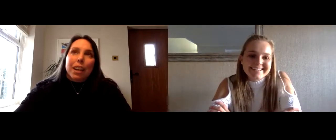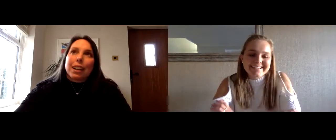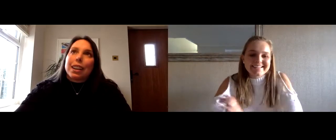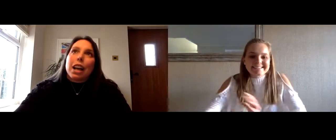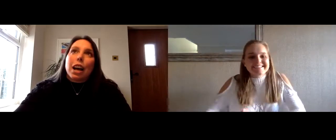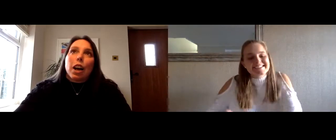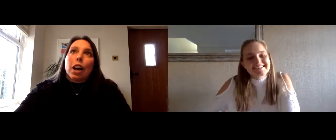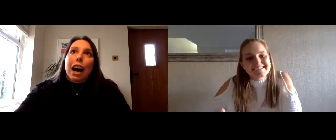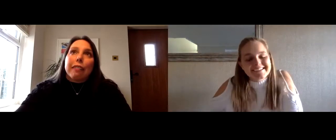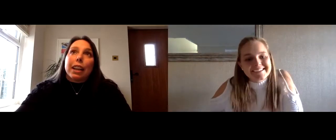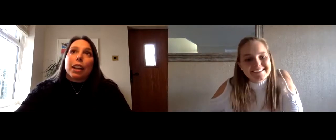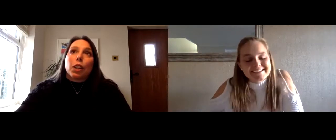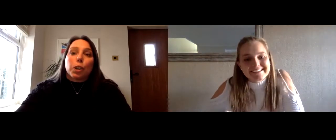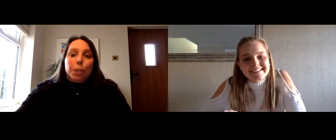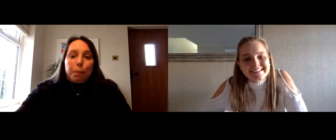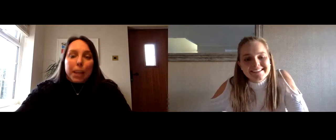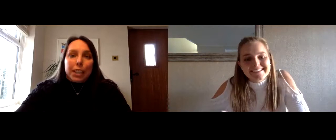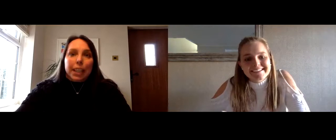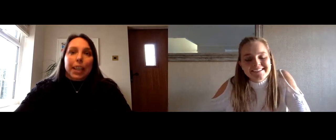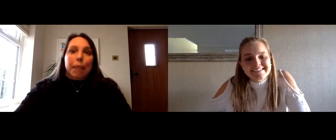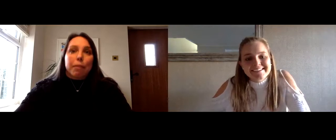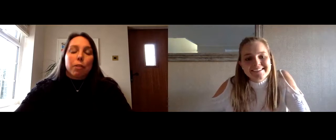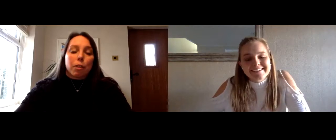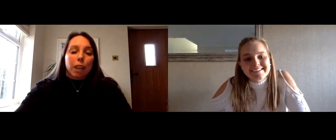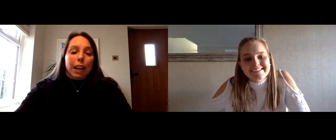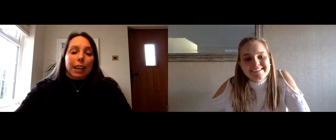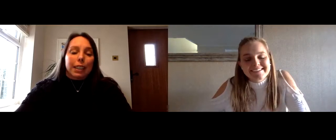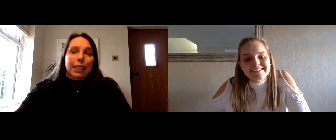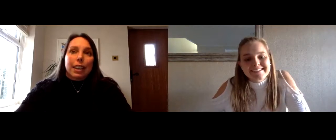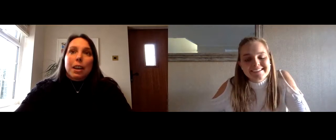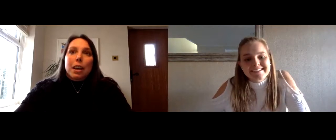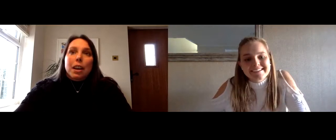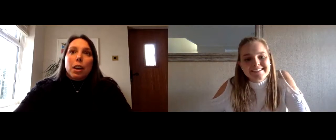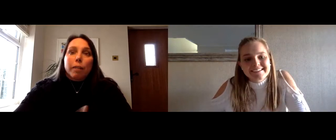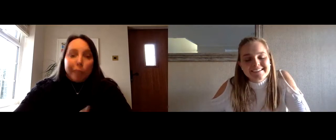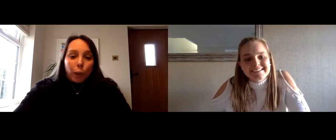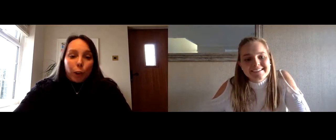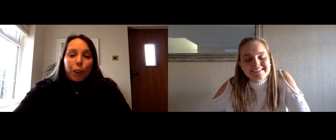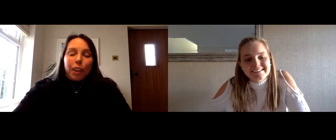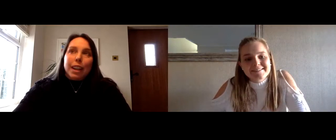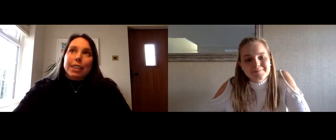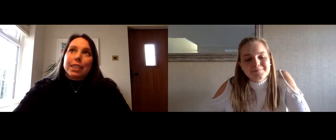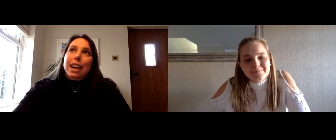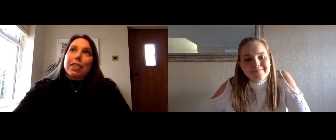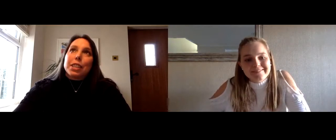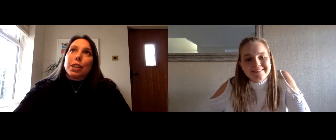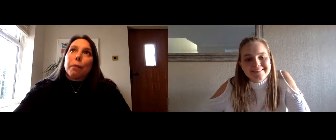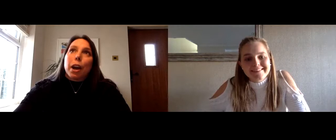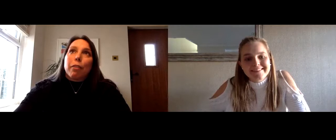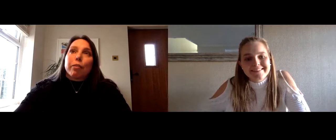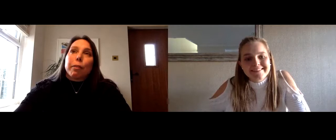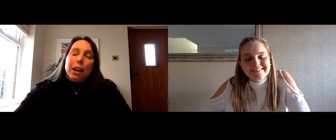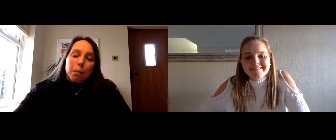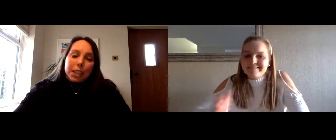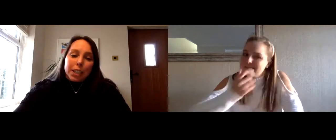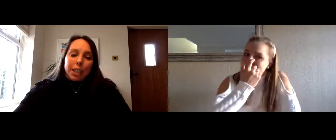having gone to beijing the year before and come forth and having come